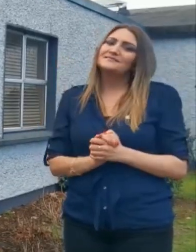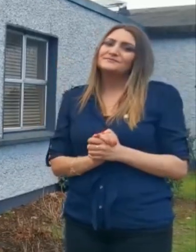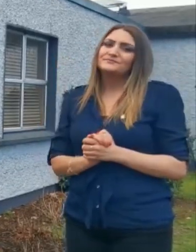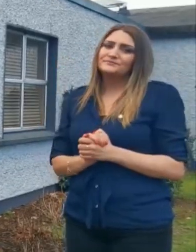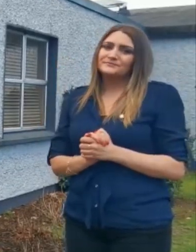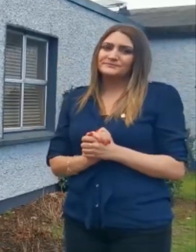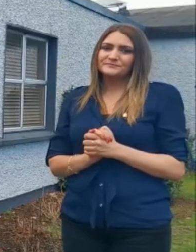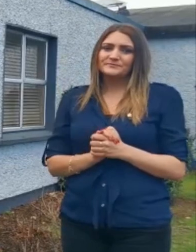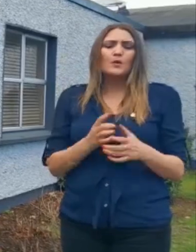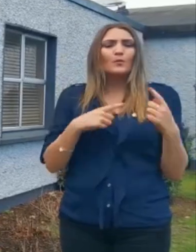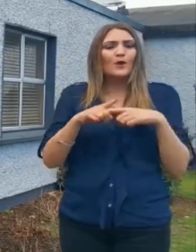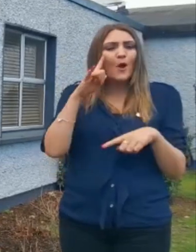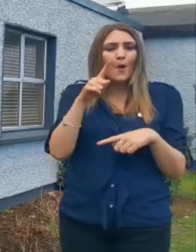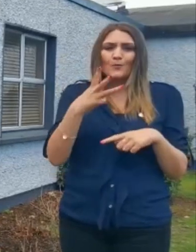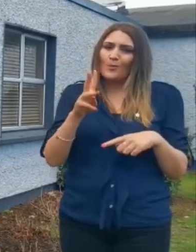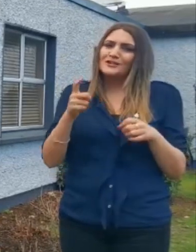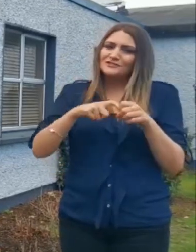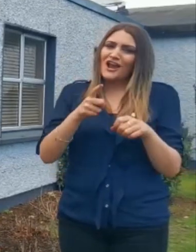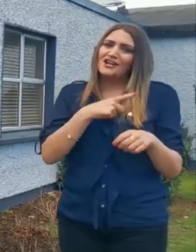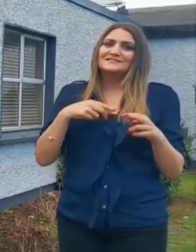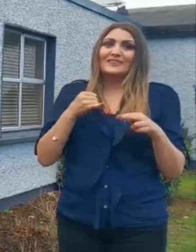We hope you will join us in this challenge.